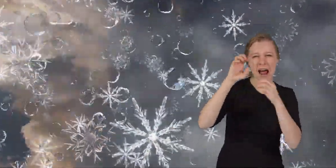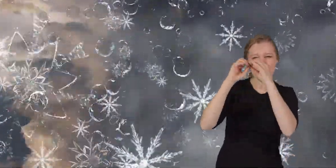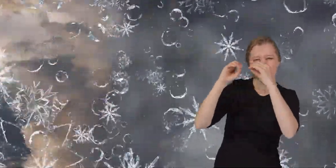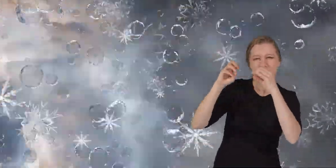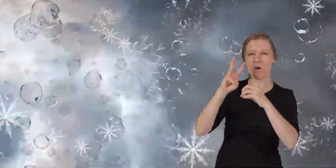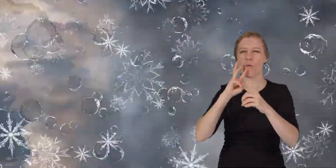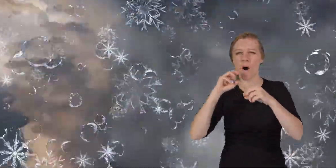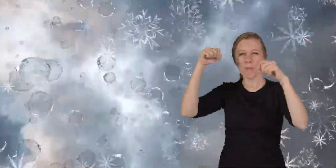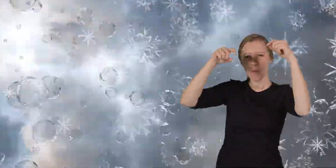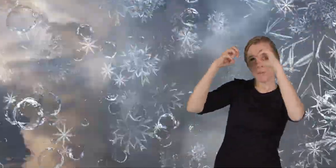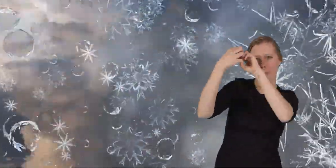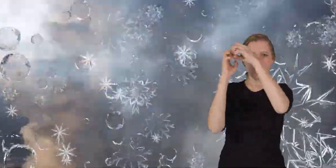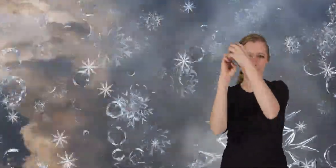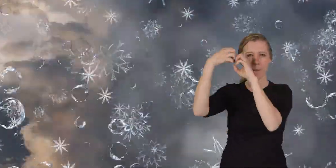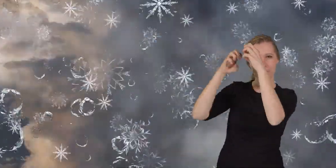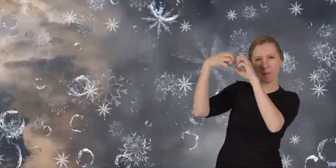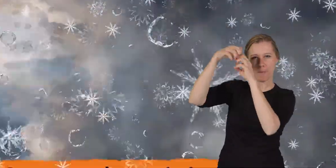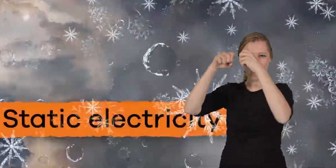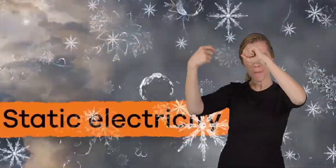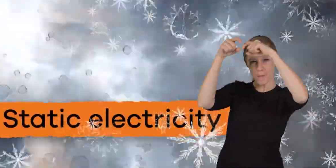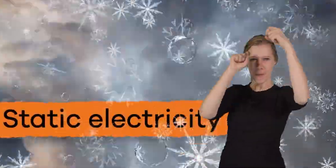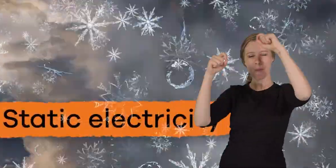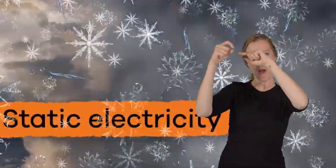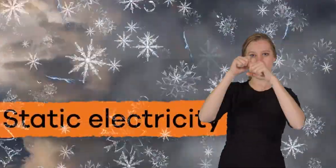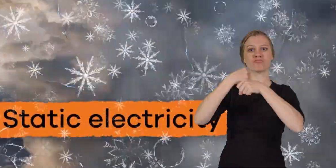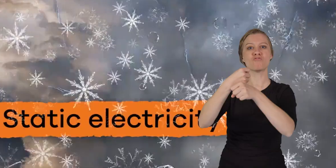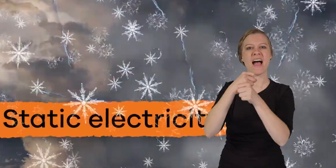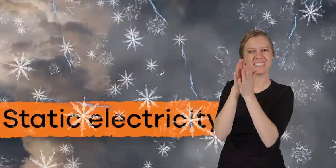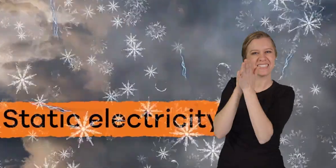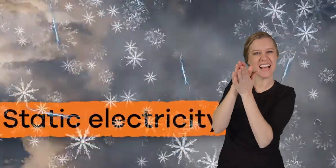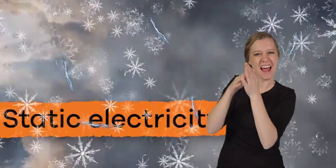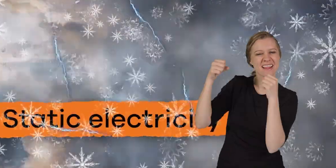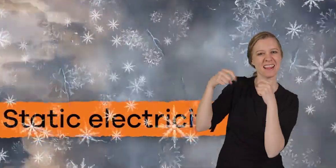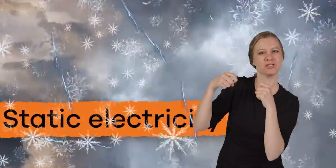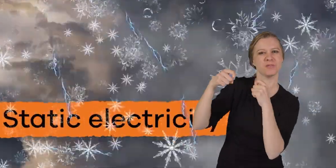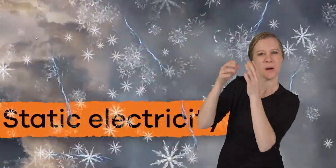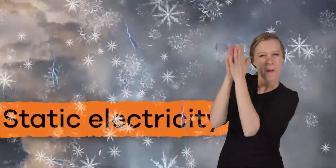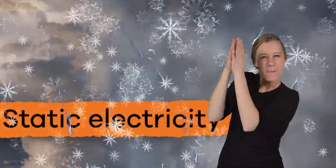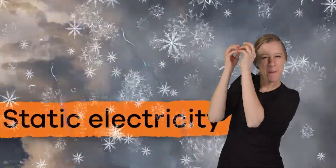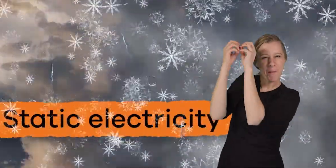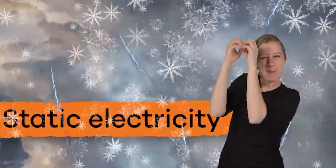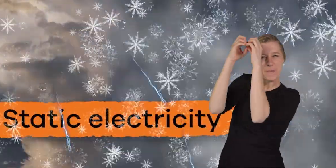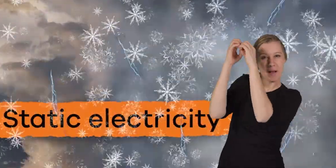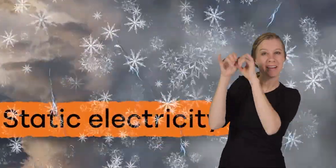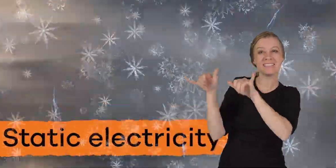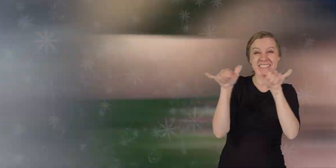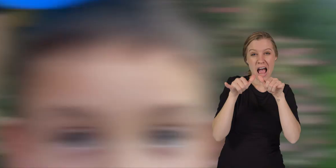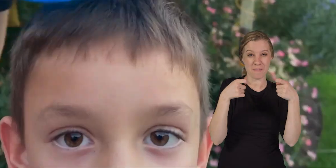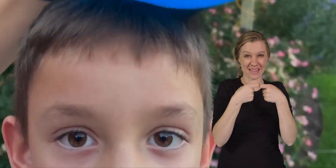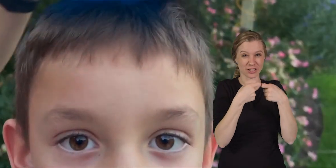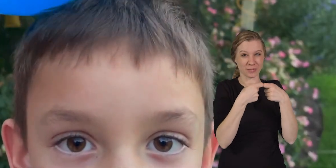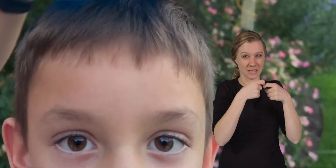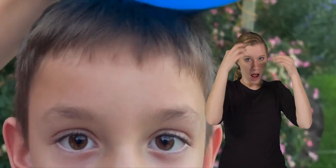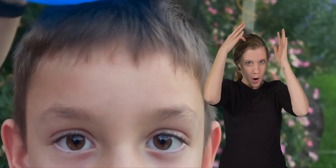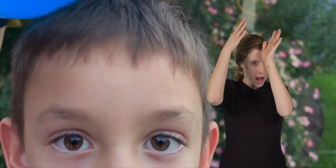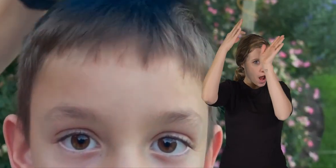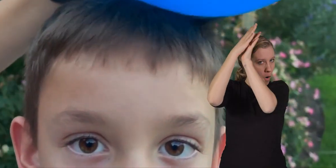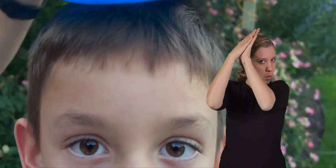ice crystals and water droplets bump into each other which creates static electricity you know that same kind of electricity